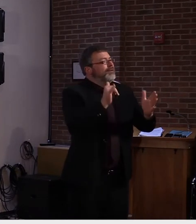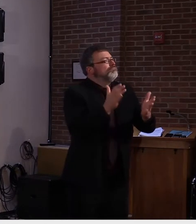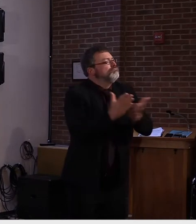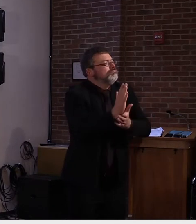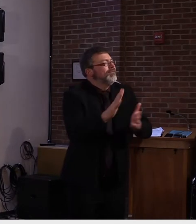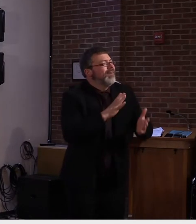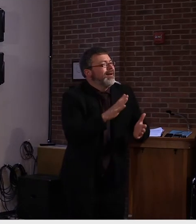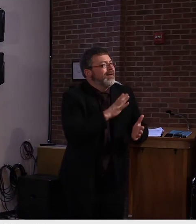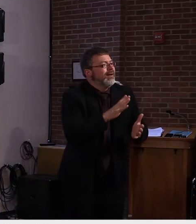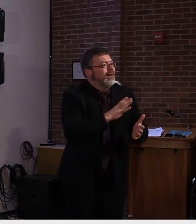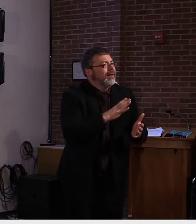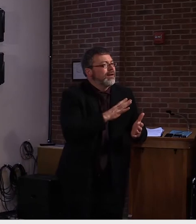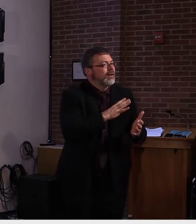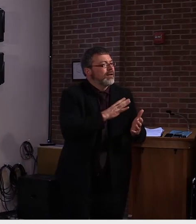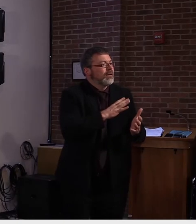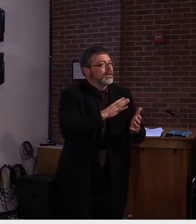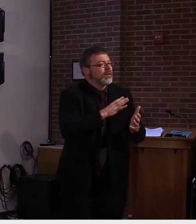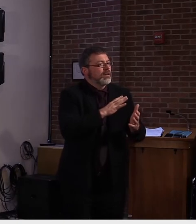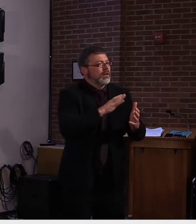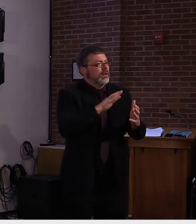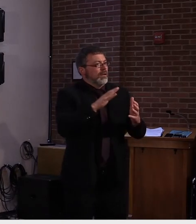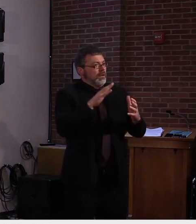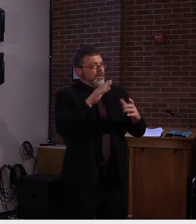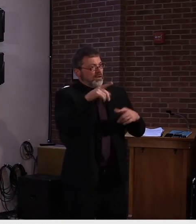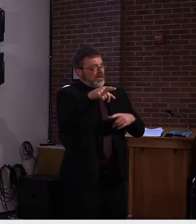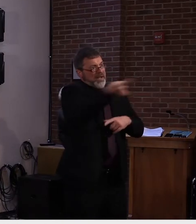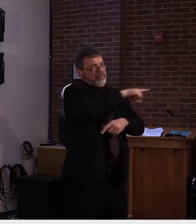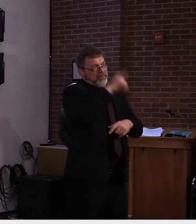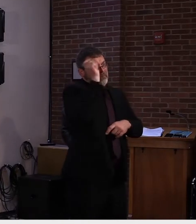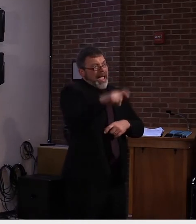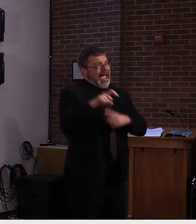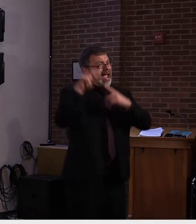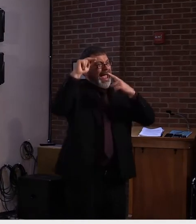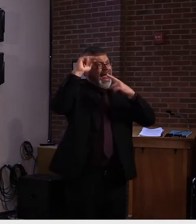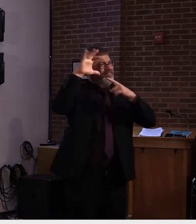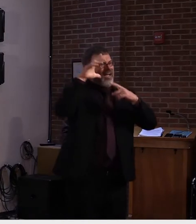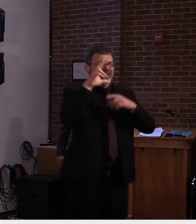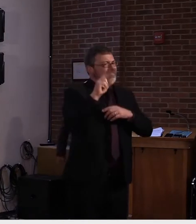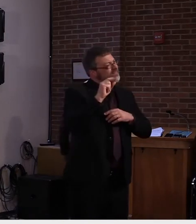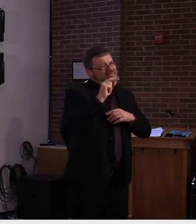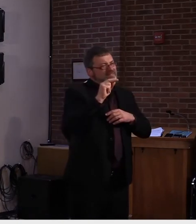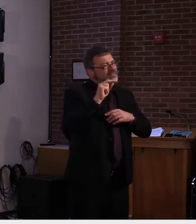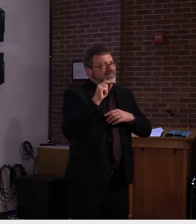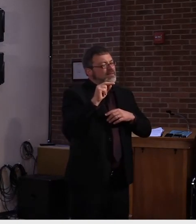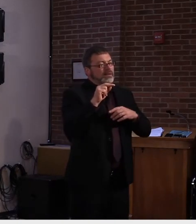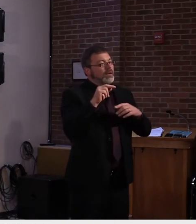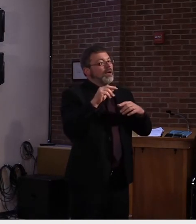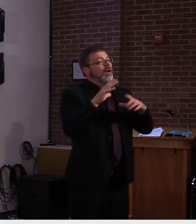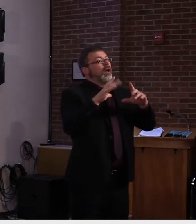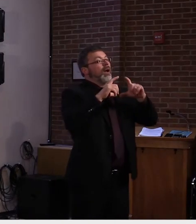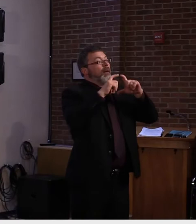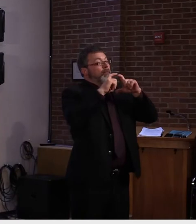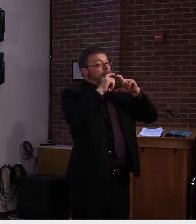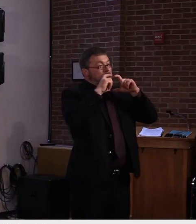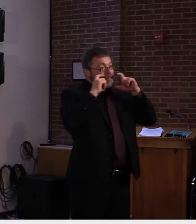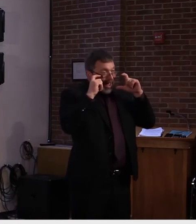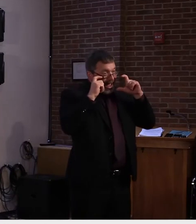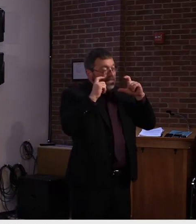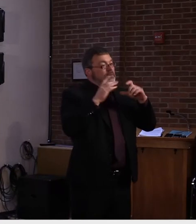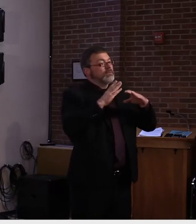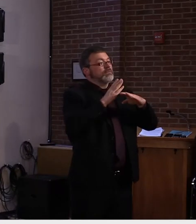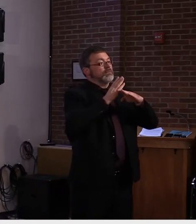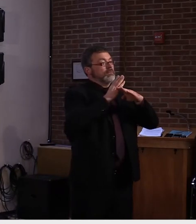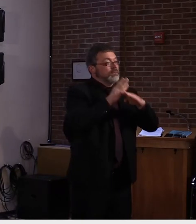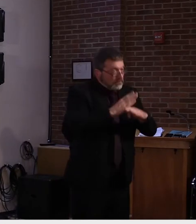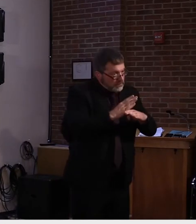of the masks right now is to protect, protect others from the larger respiratory droplets that we all